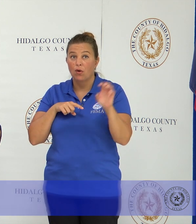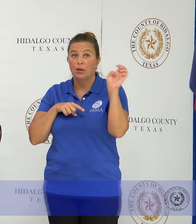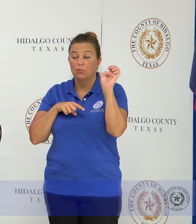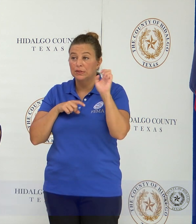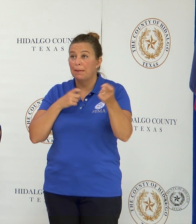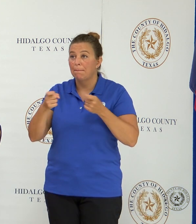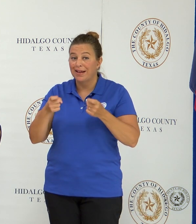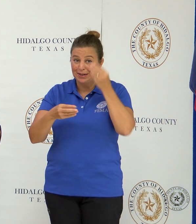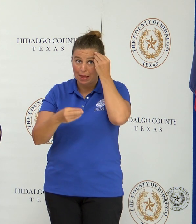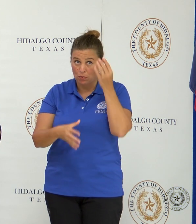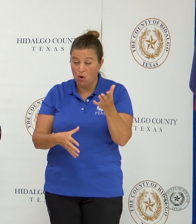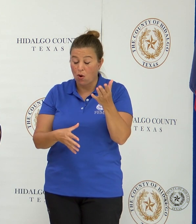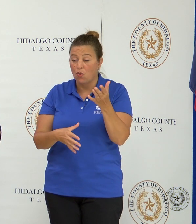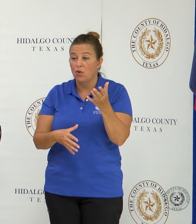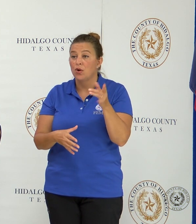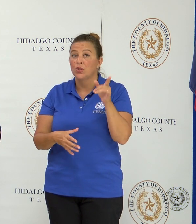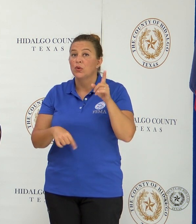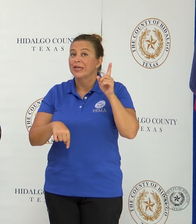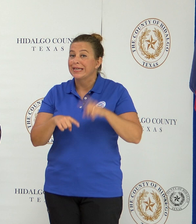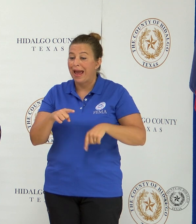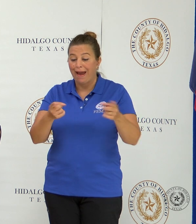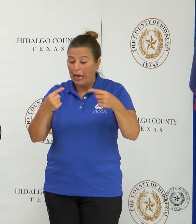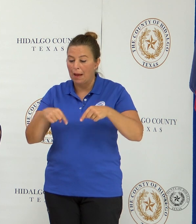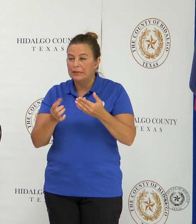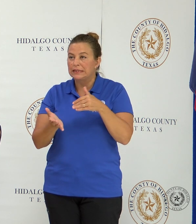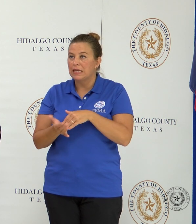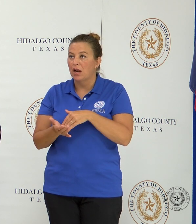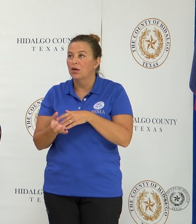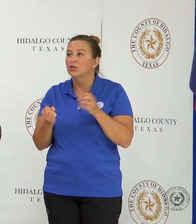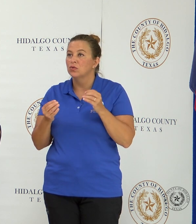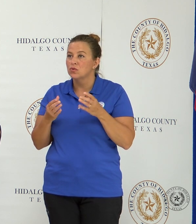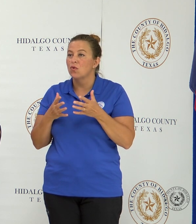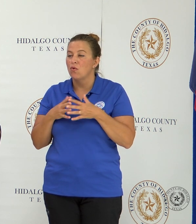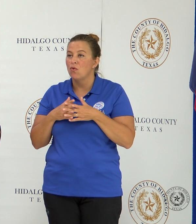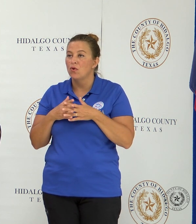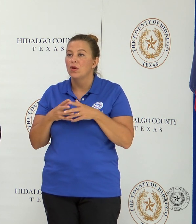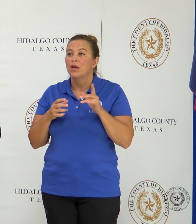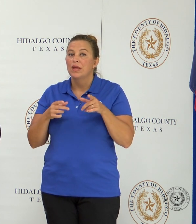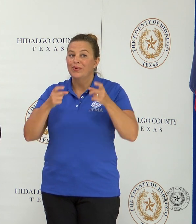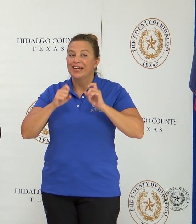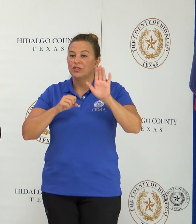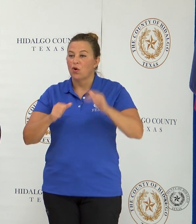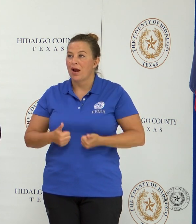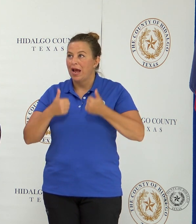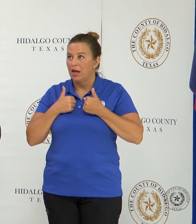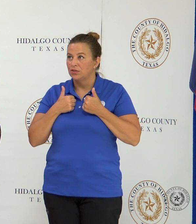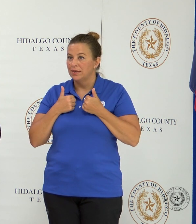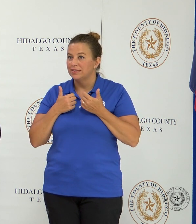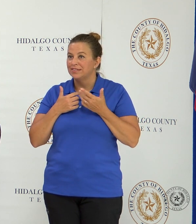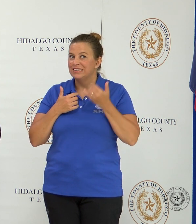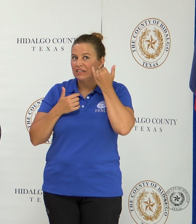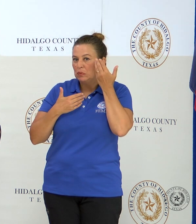manager and let them know that you are unable to make it here. So they can give us your address and let them